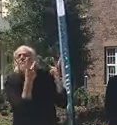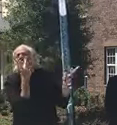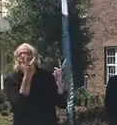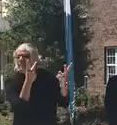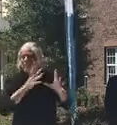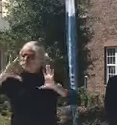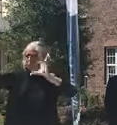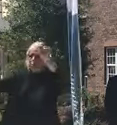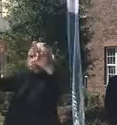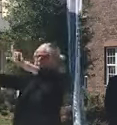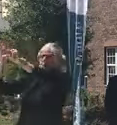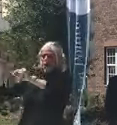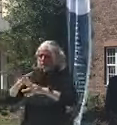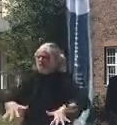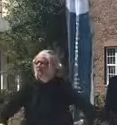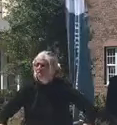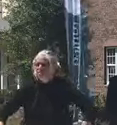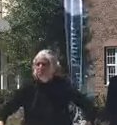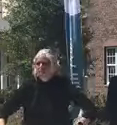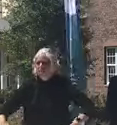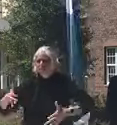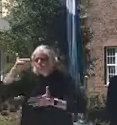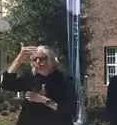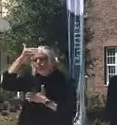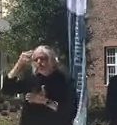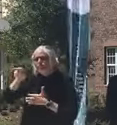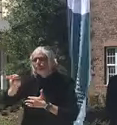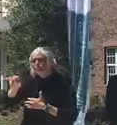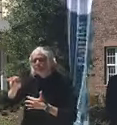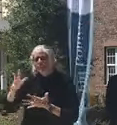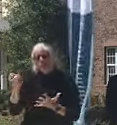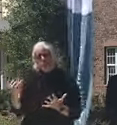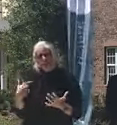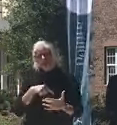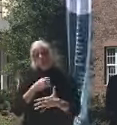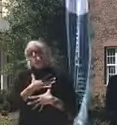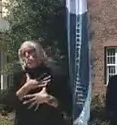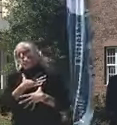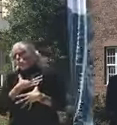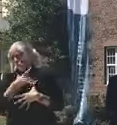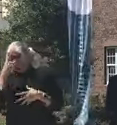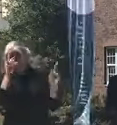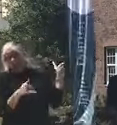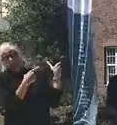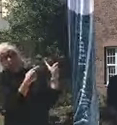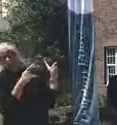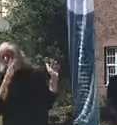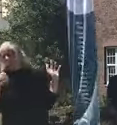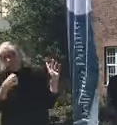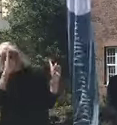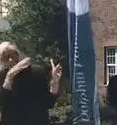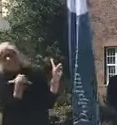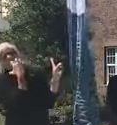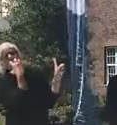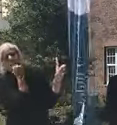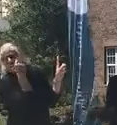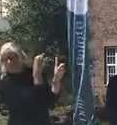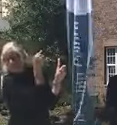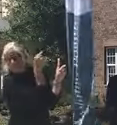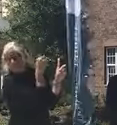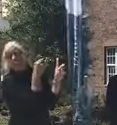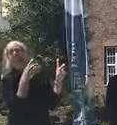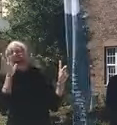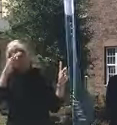away. And that was done out of an abundance of caution. But I recognize that that causes problems too.